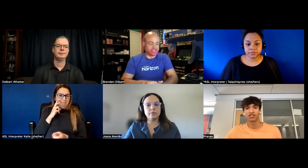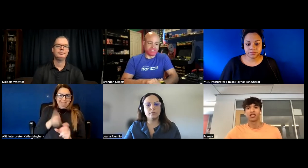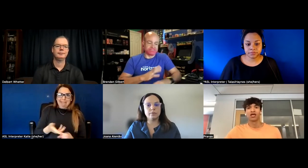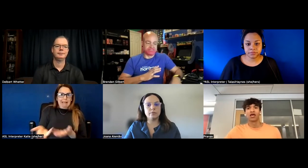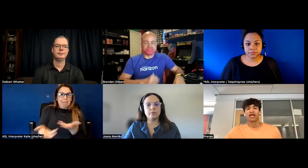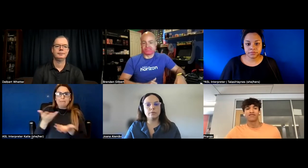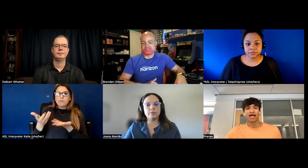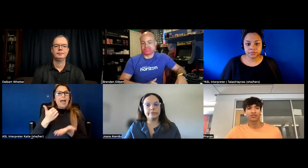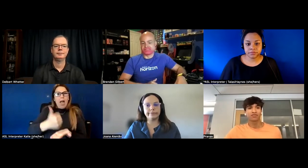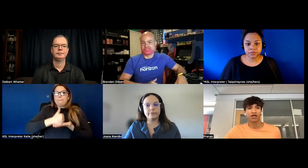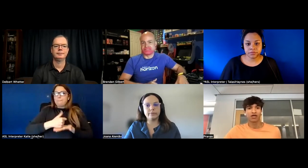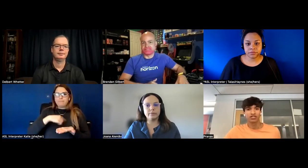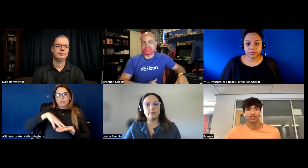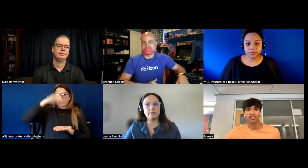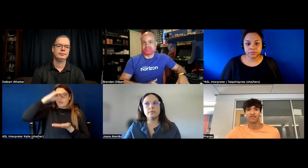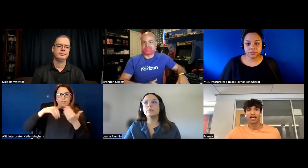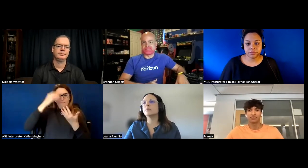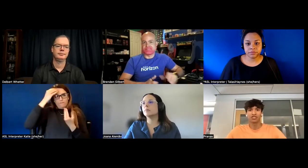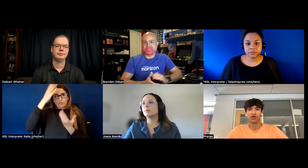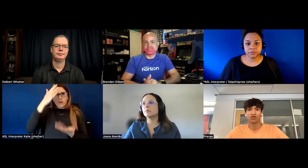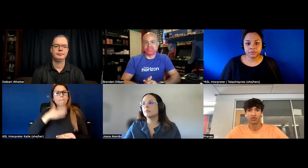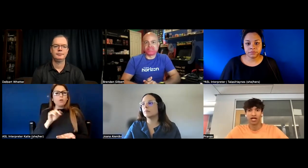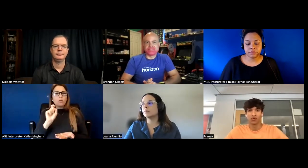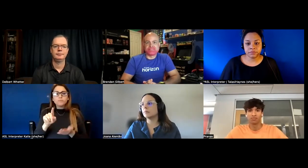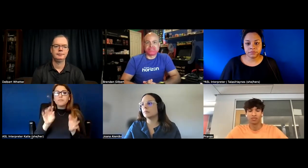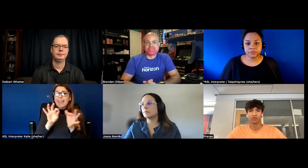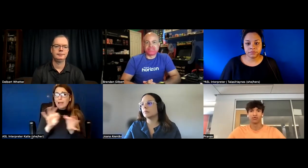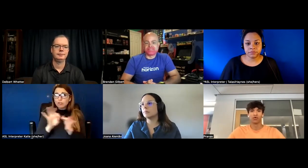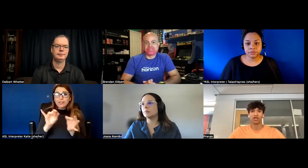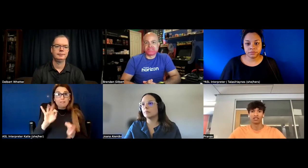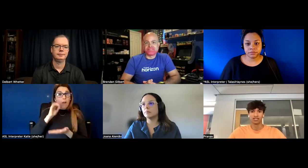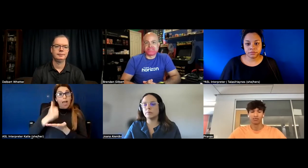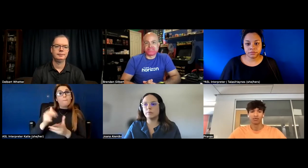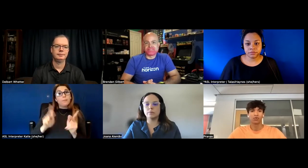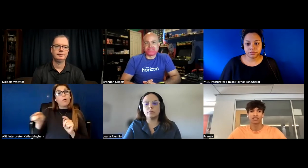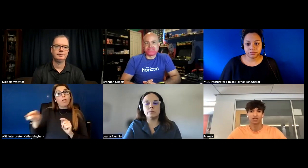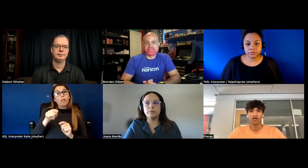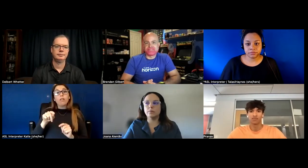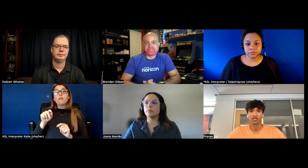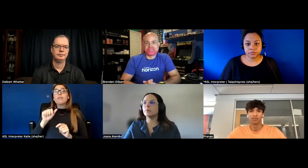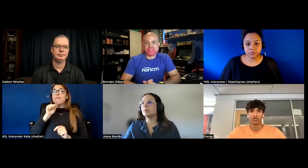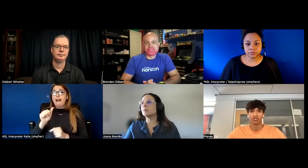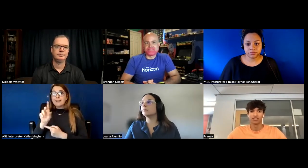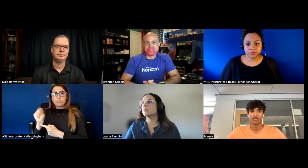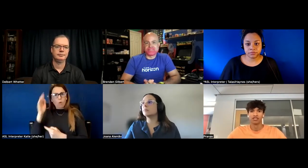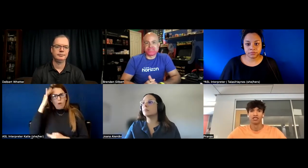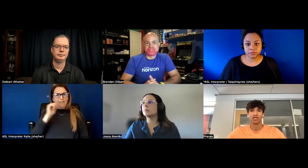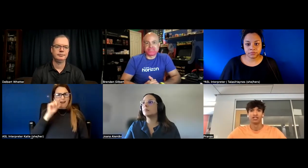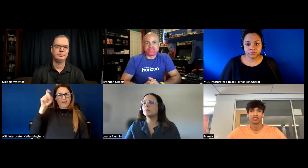if captioning my question is that if captioning also helps people who are not disabled why isn't the government trying to push this in into